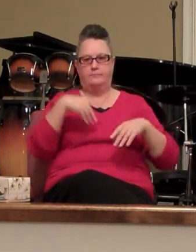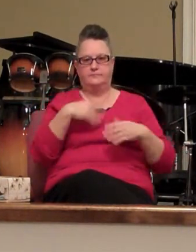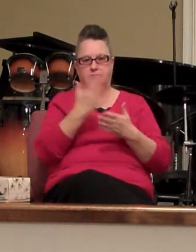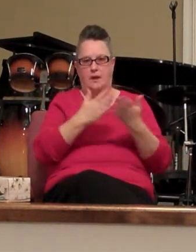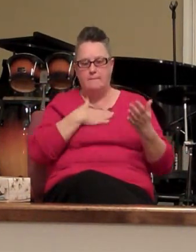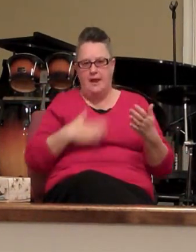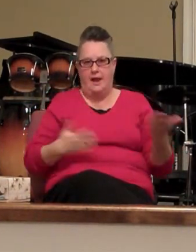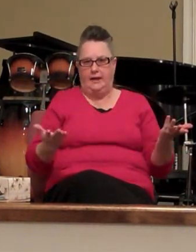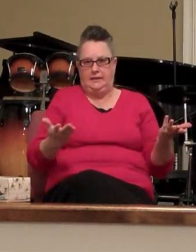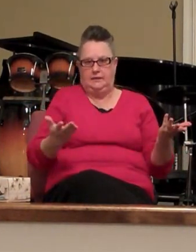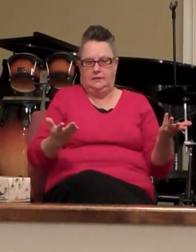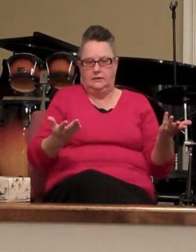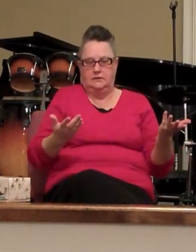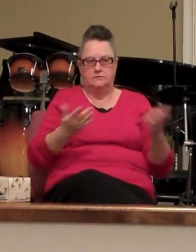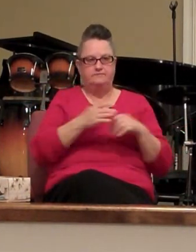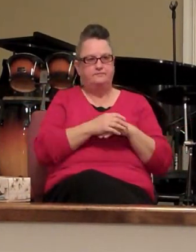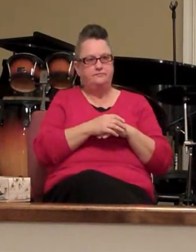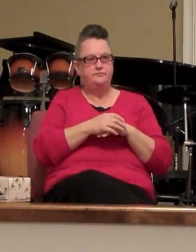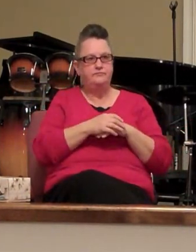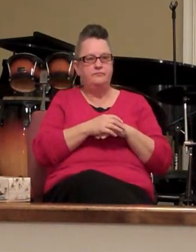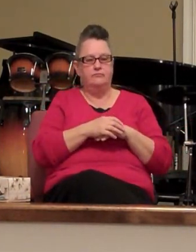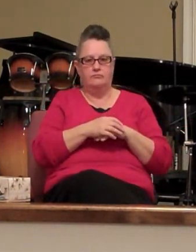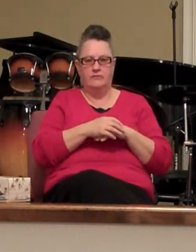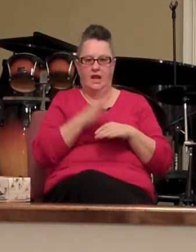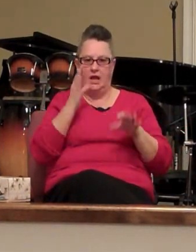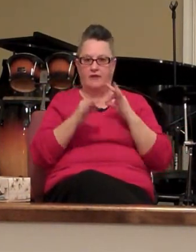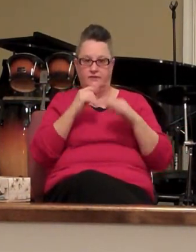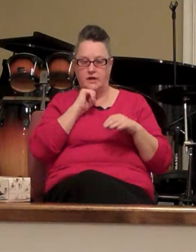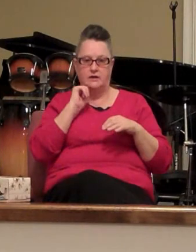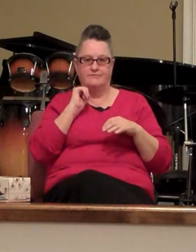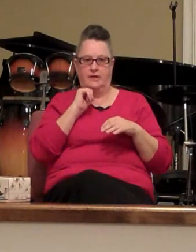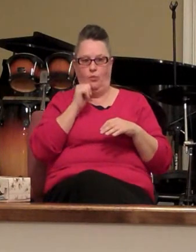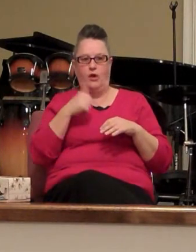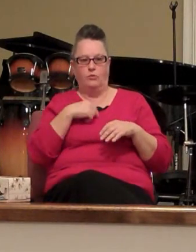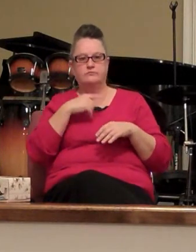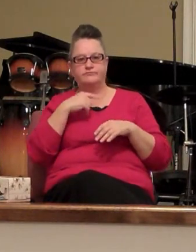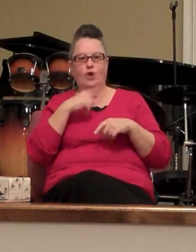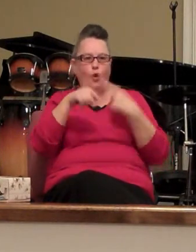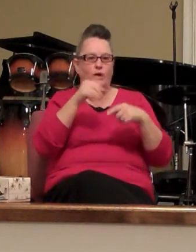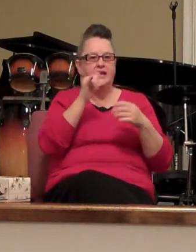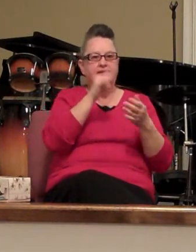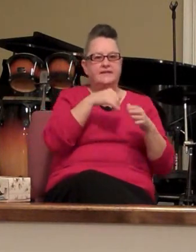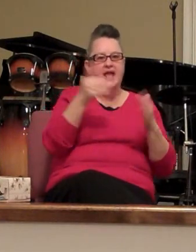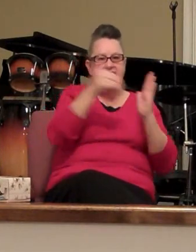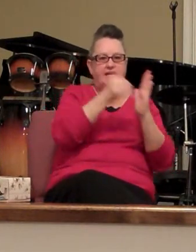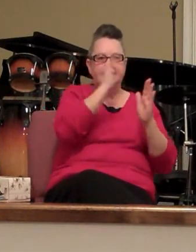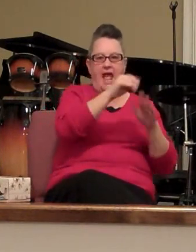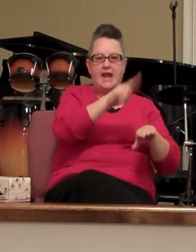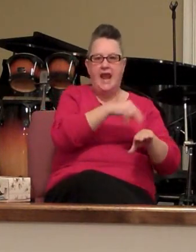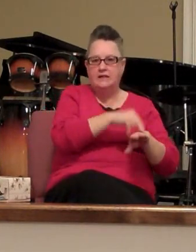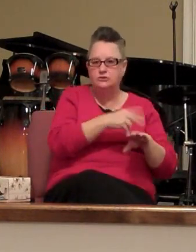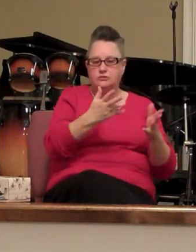and then if they blow them up we're going to go against this nation and we're going to blow them up nation against nation